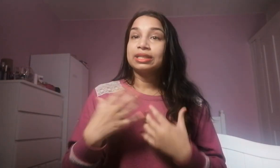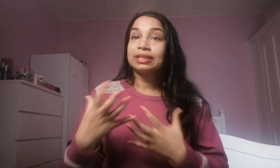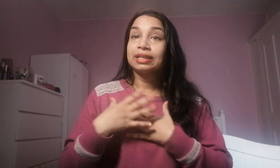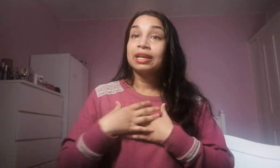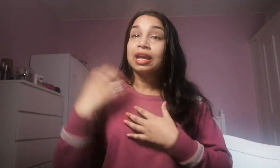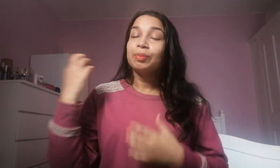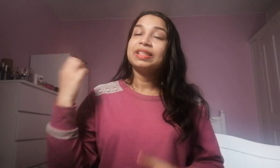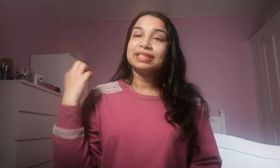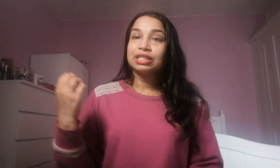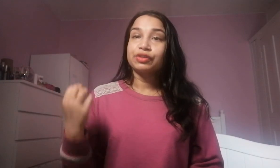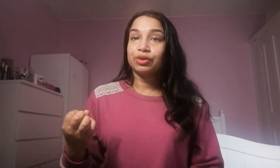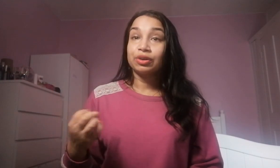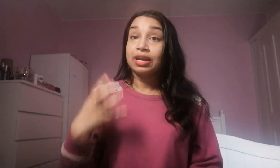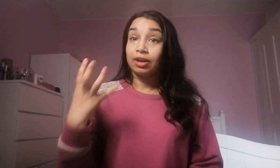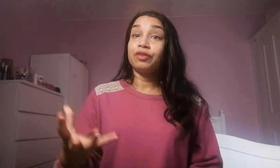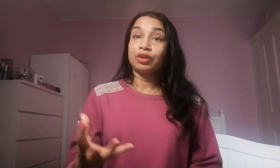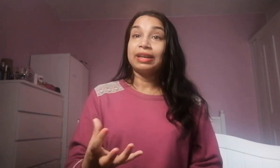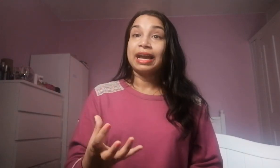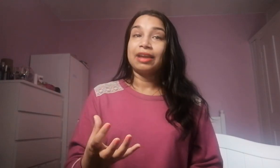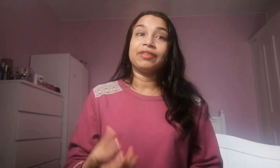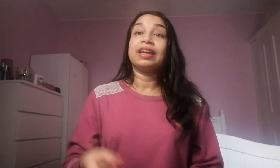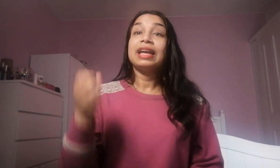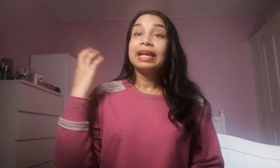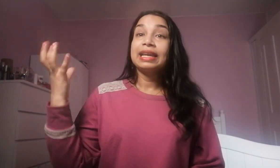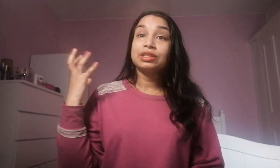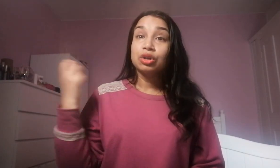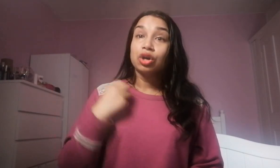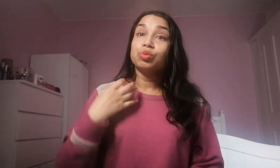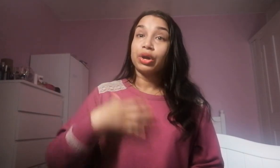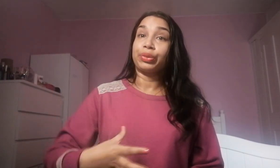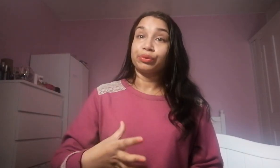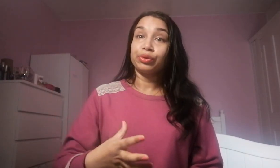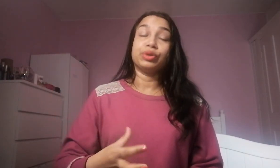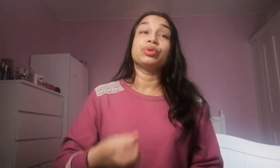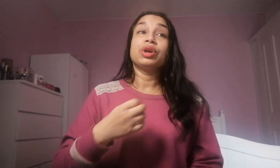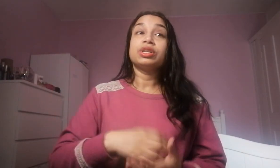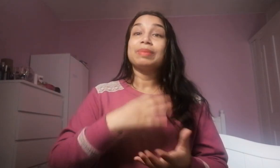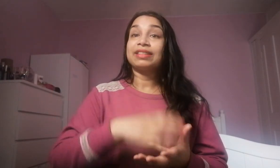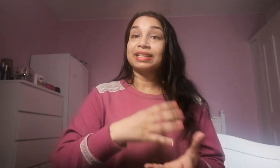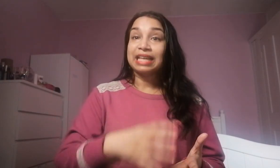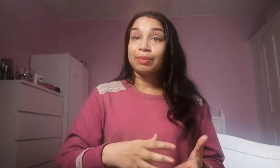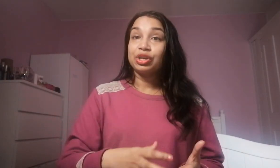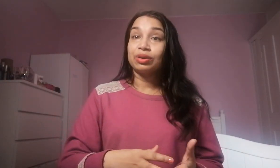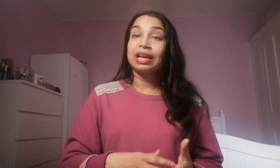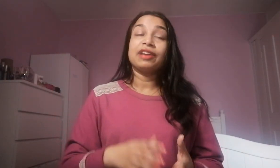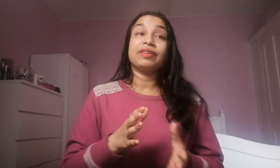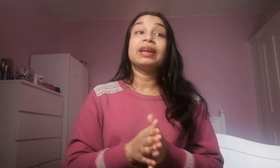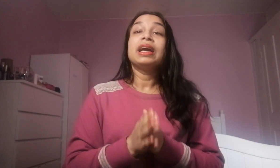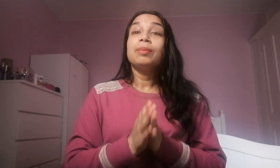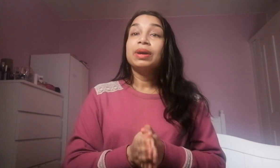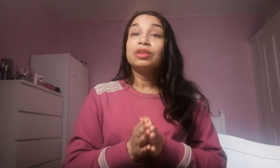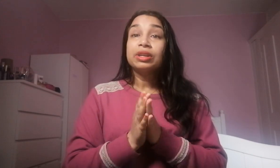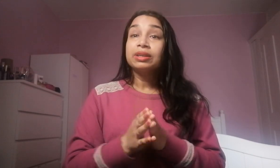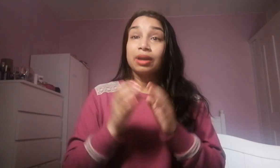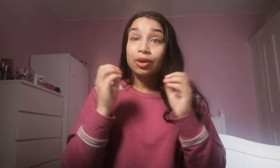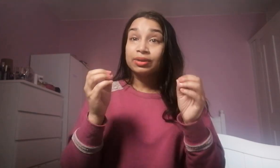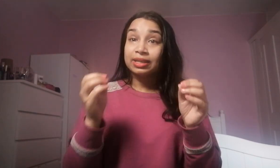be the center of your of your life here and let God work through you to make things happen your life here but only only